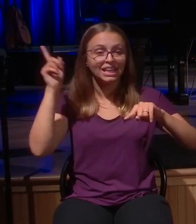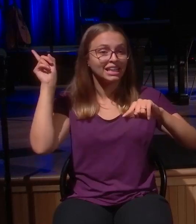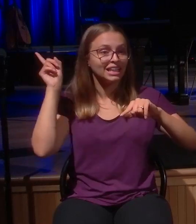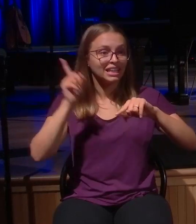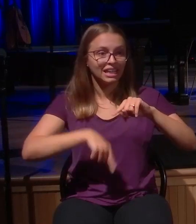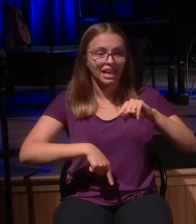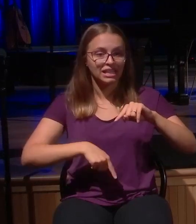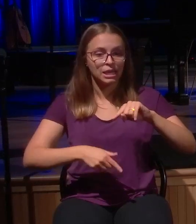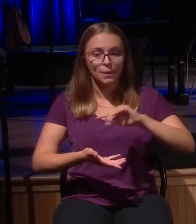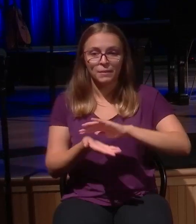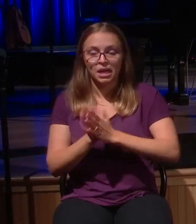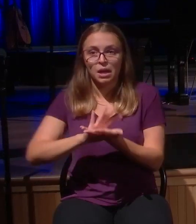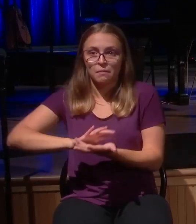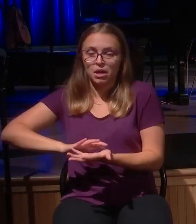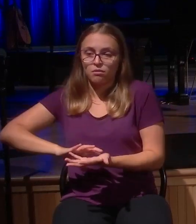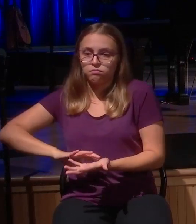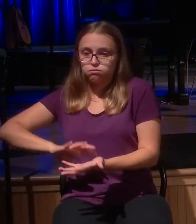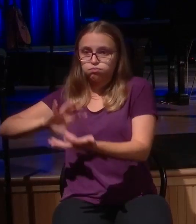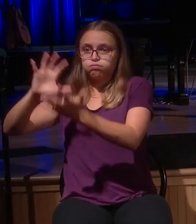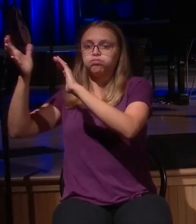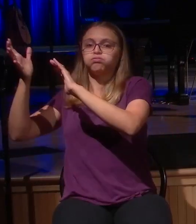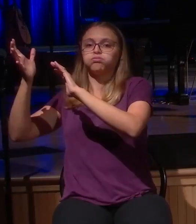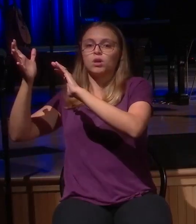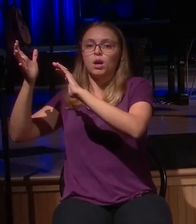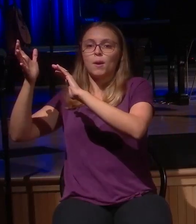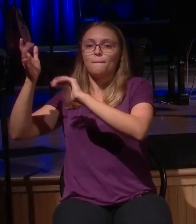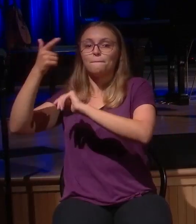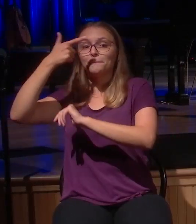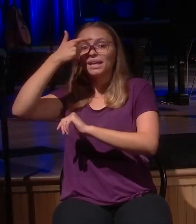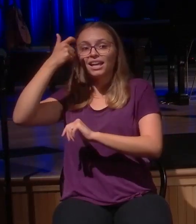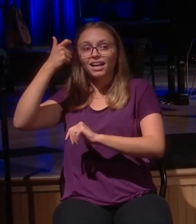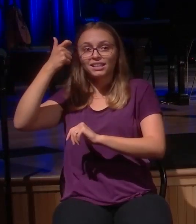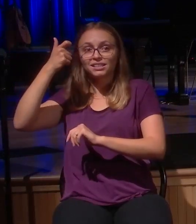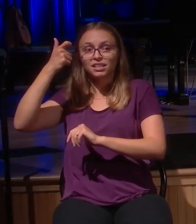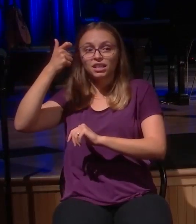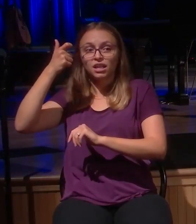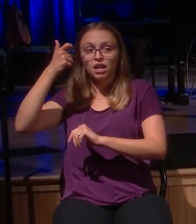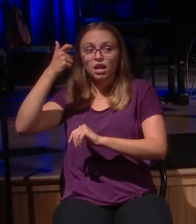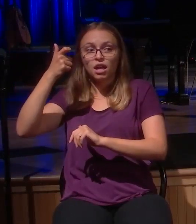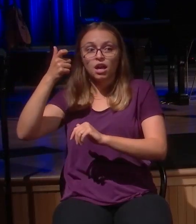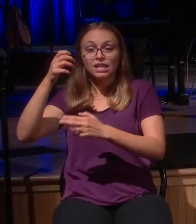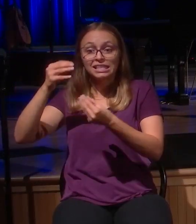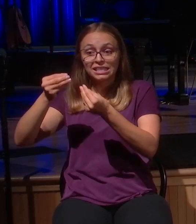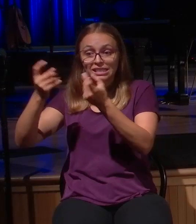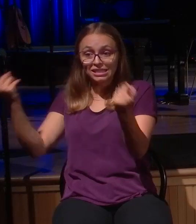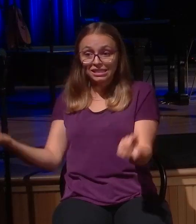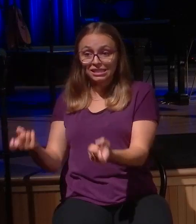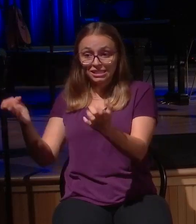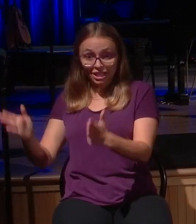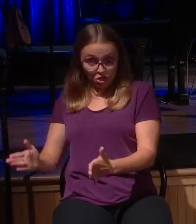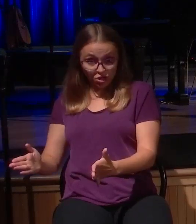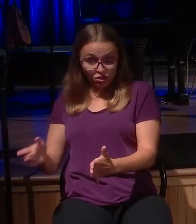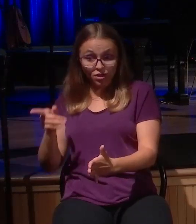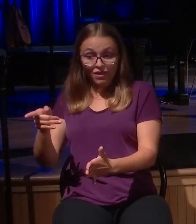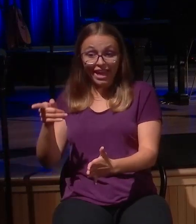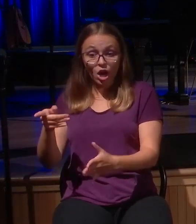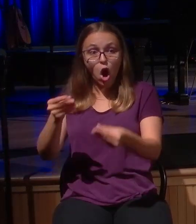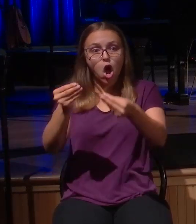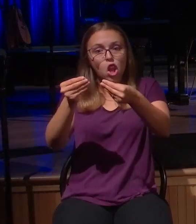recognize that the condition of sinners is such that they are lost. They're lost. This is what they do. This is what we do apart